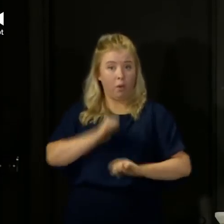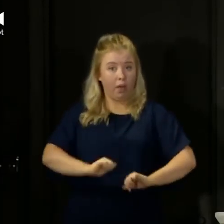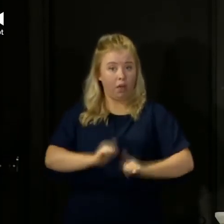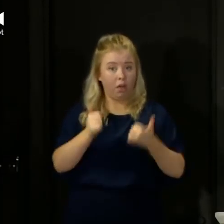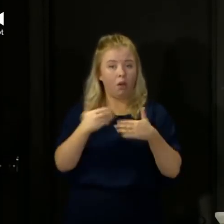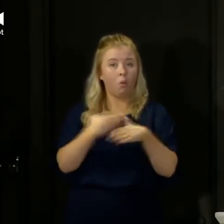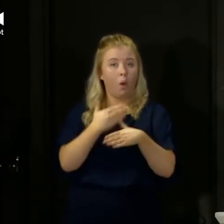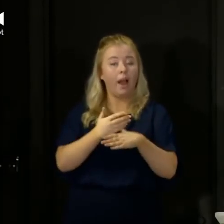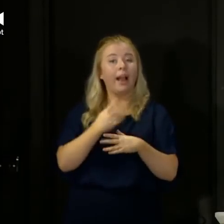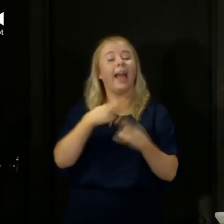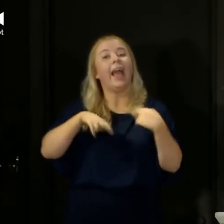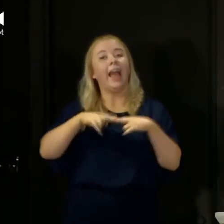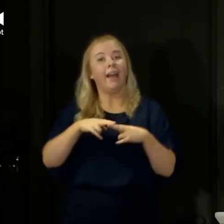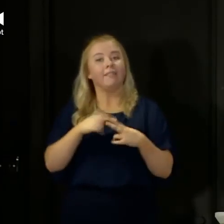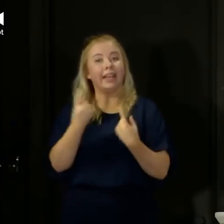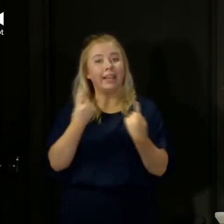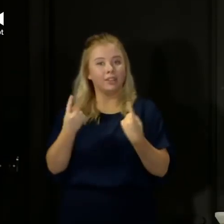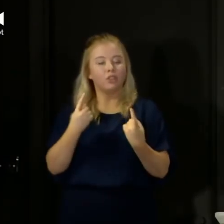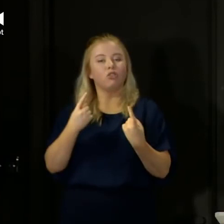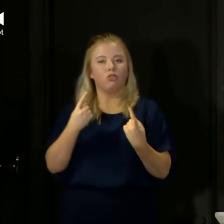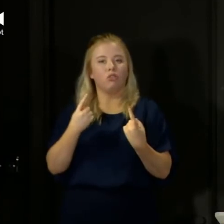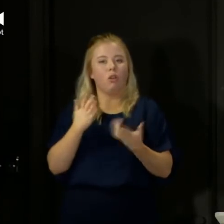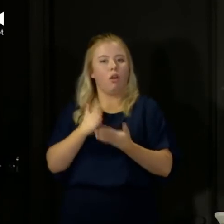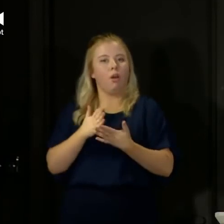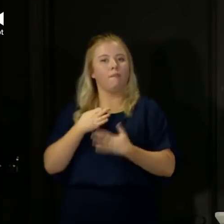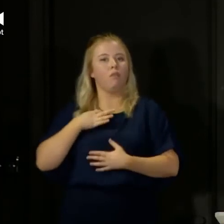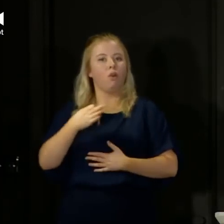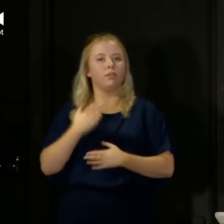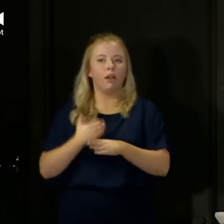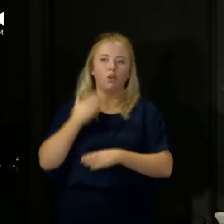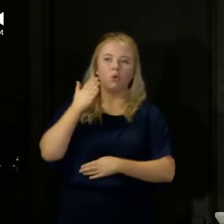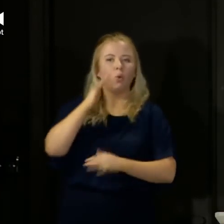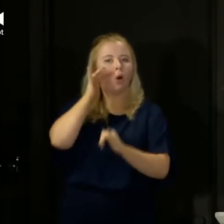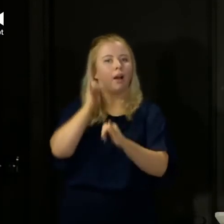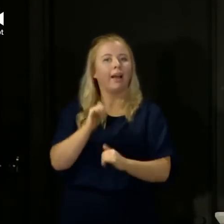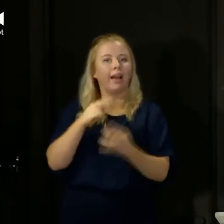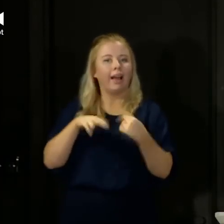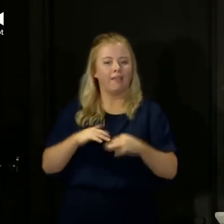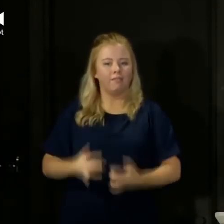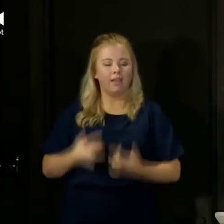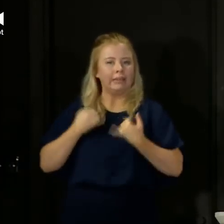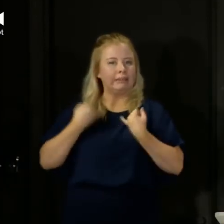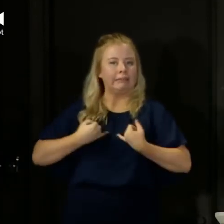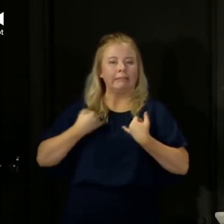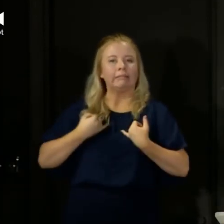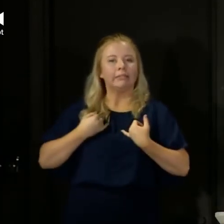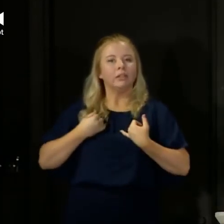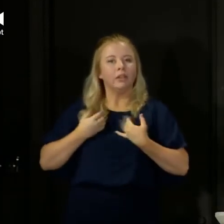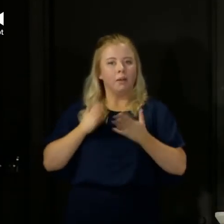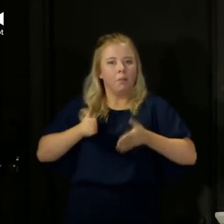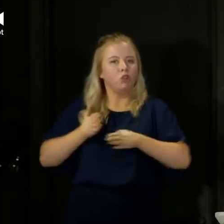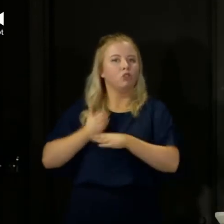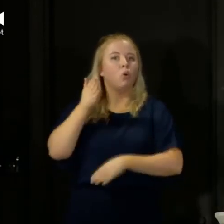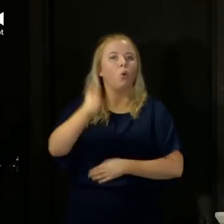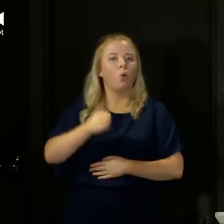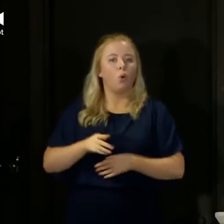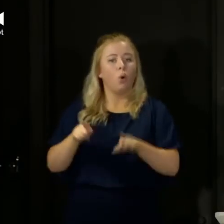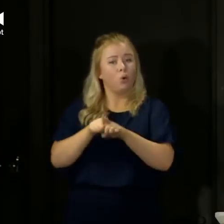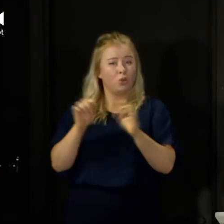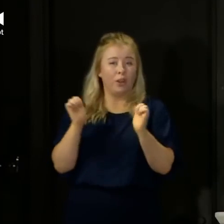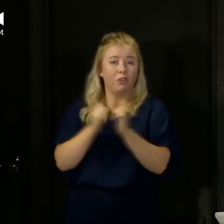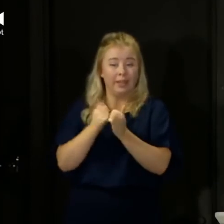if we all come forward for testing when we have symptoms and if we all agree to self-isolate when we are asked to do so.